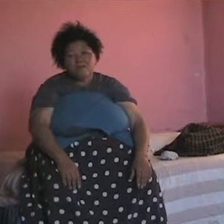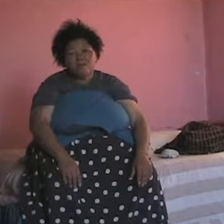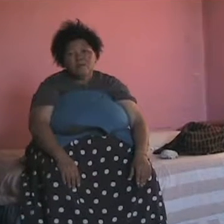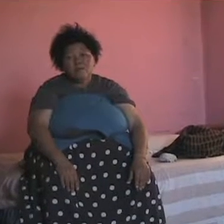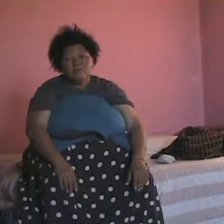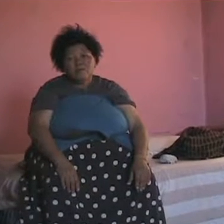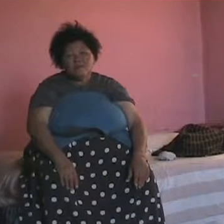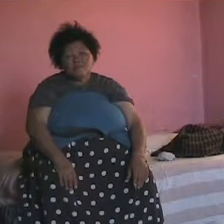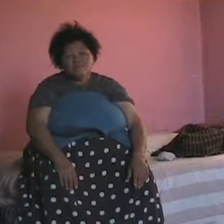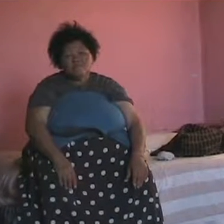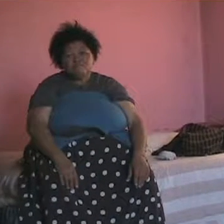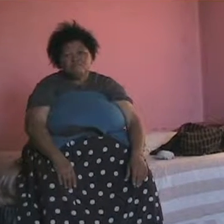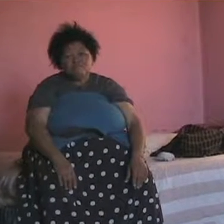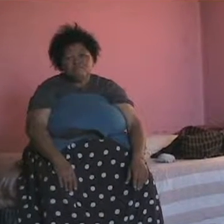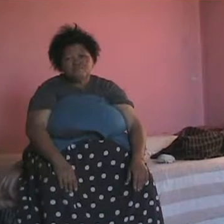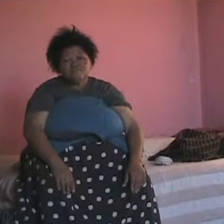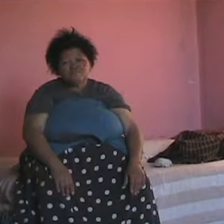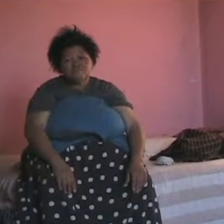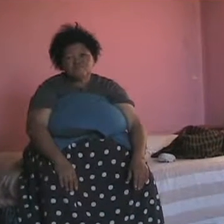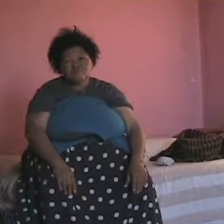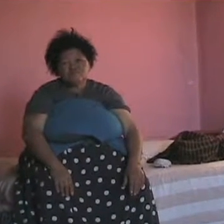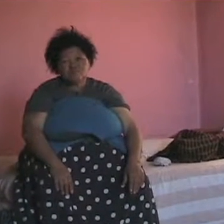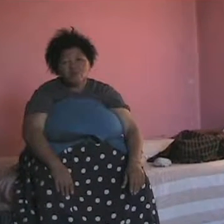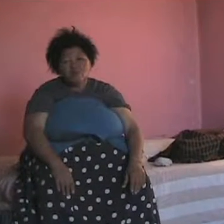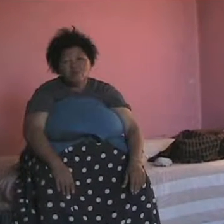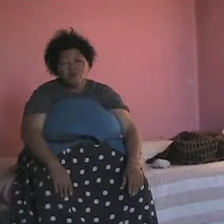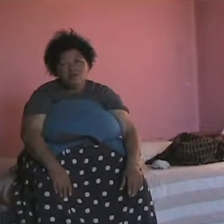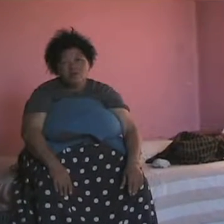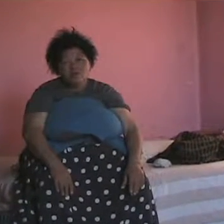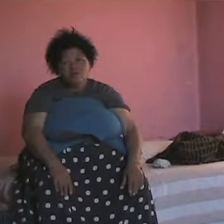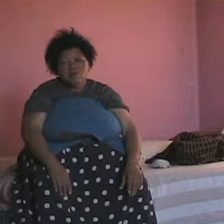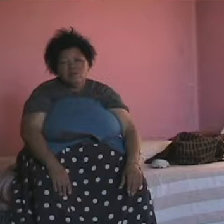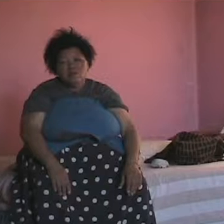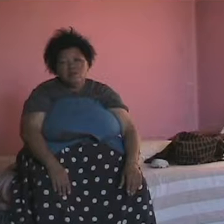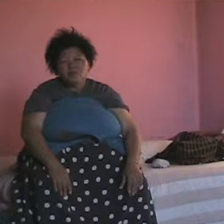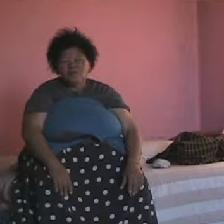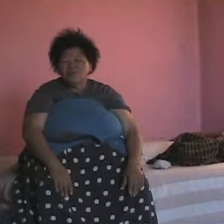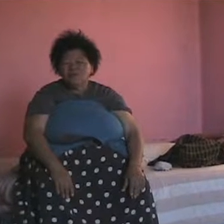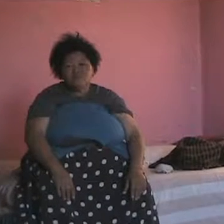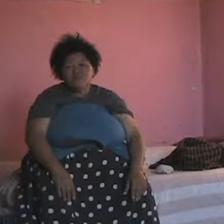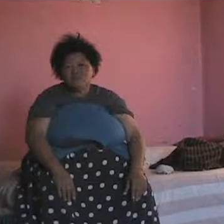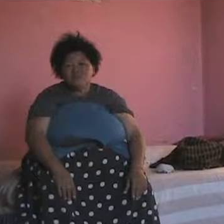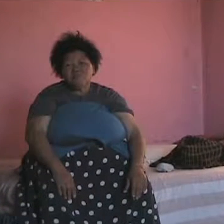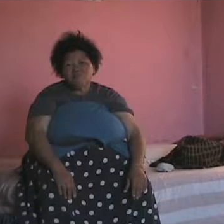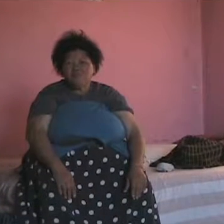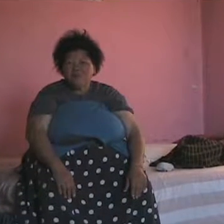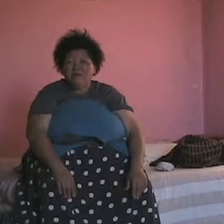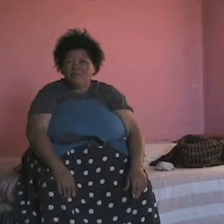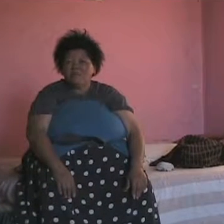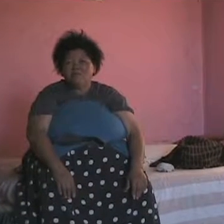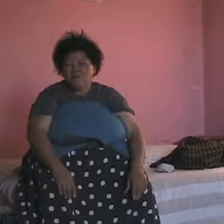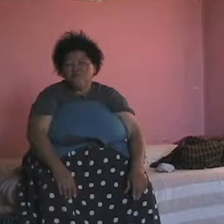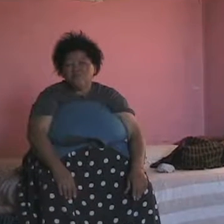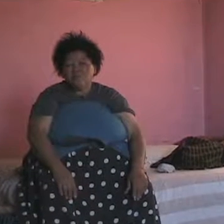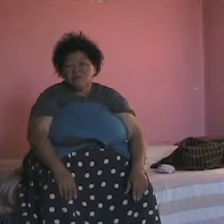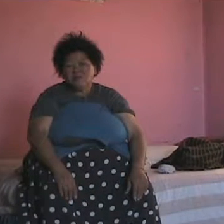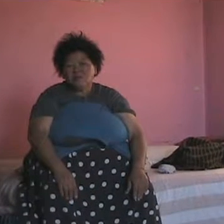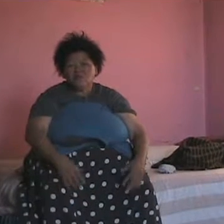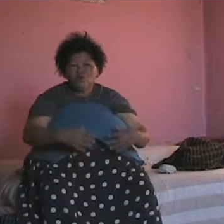How does that feel? How does it make you feel to have all these children? It feels very sad, but I'm happy with them because